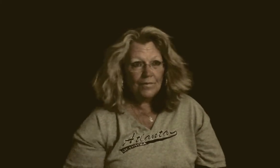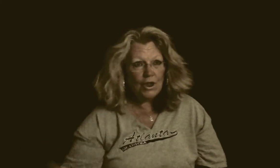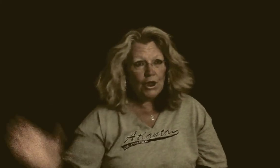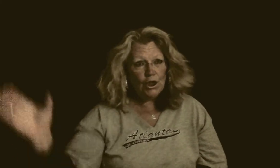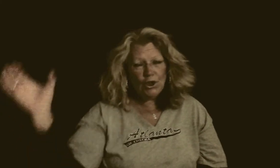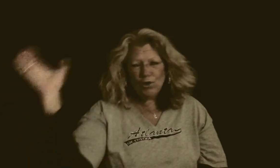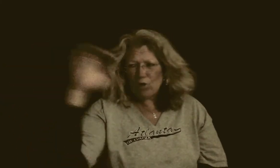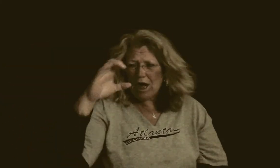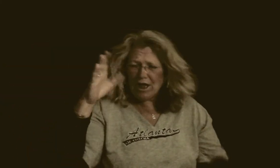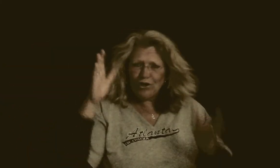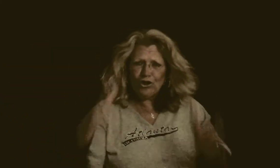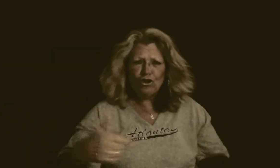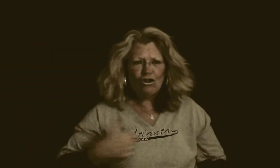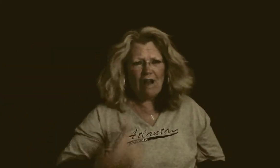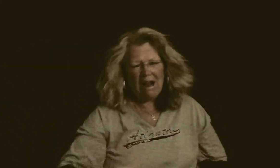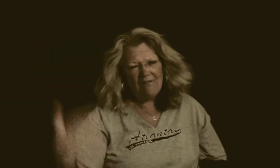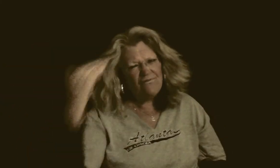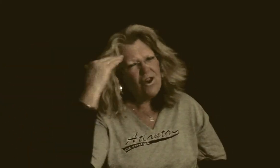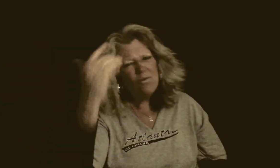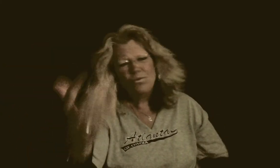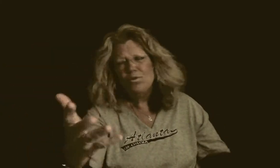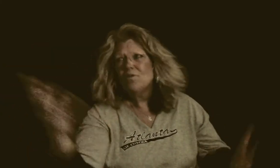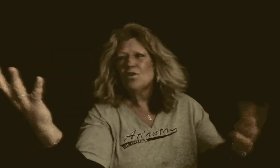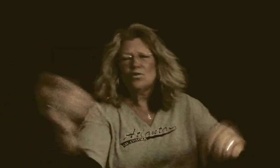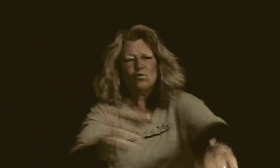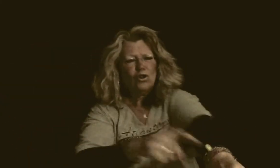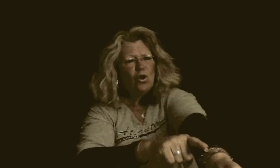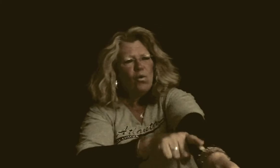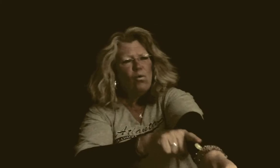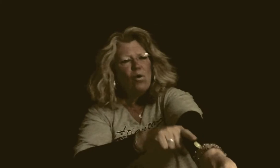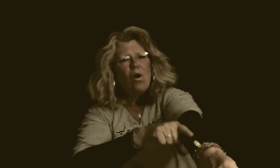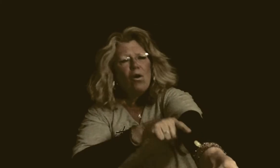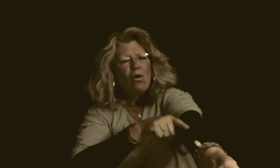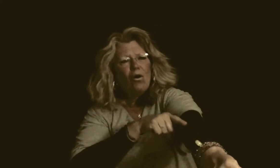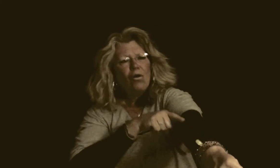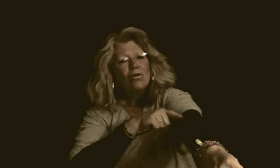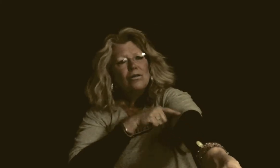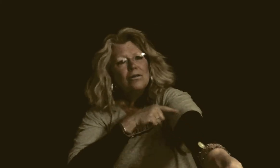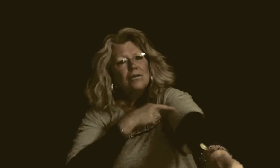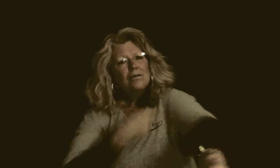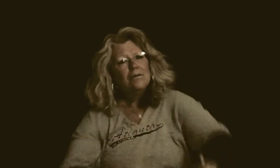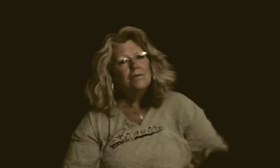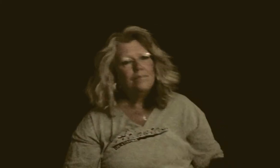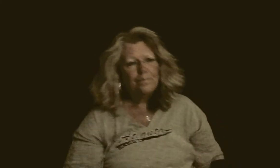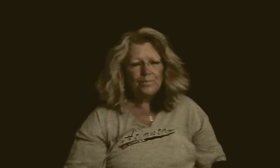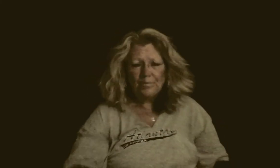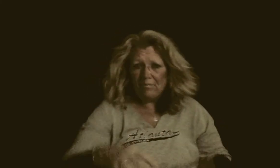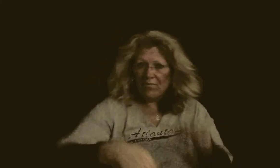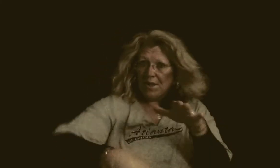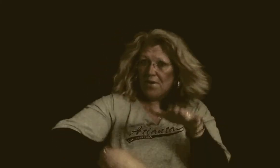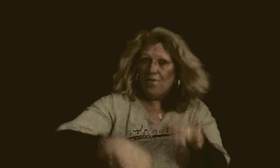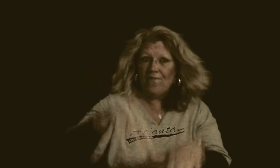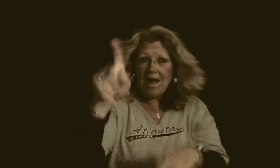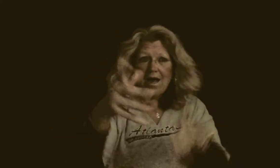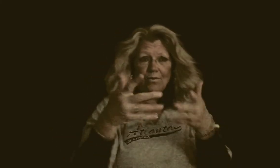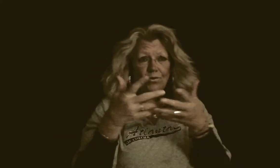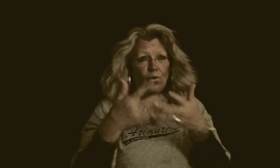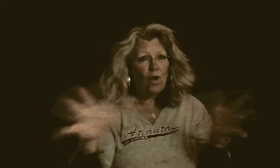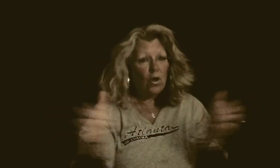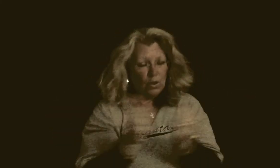Strangers I've known you for so long I found you lost